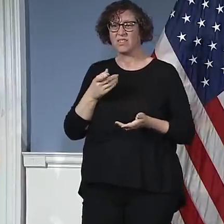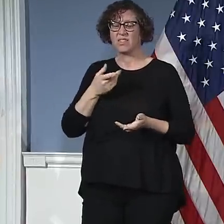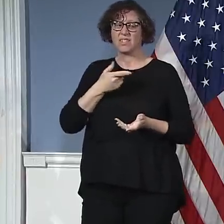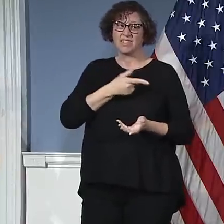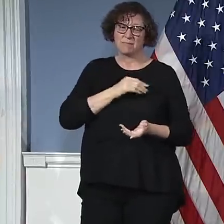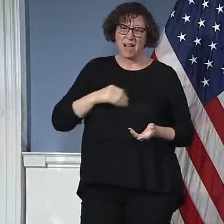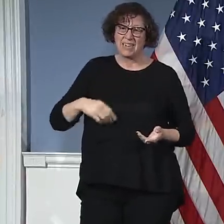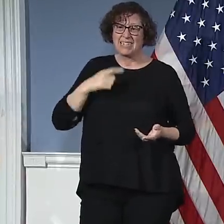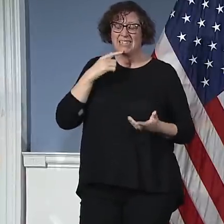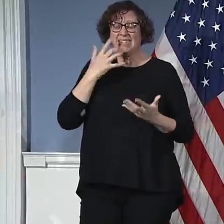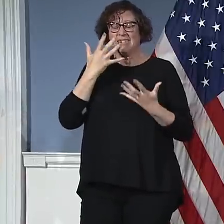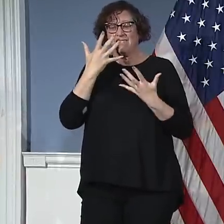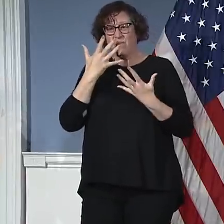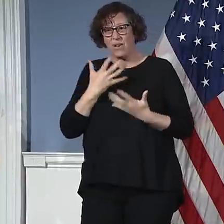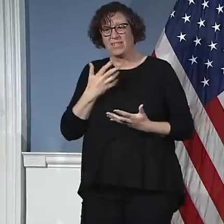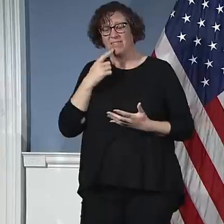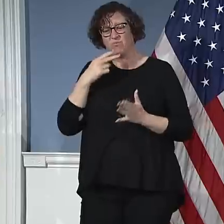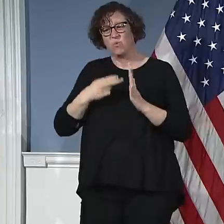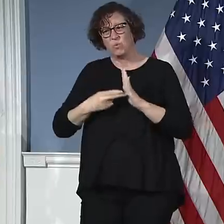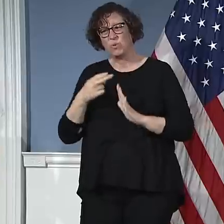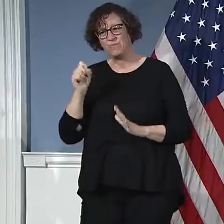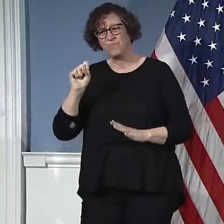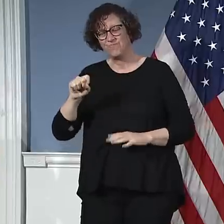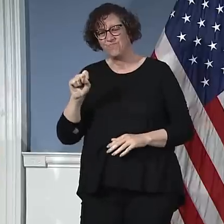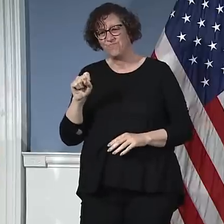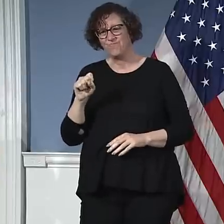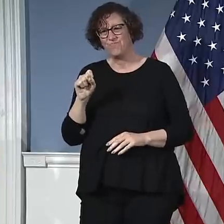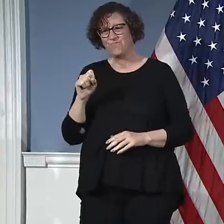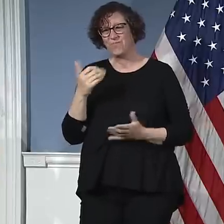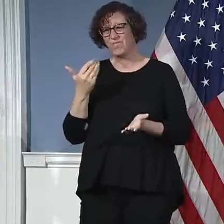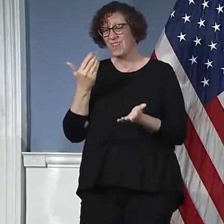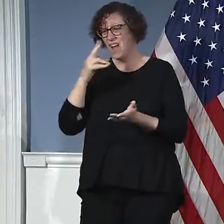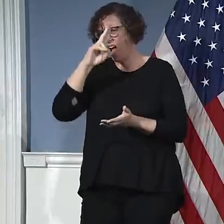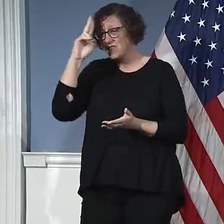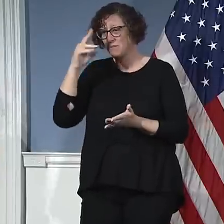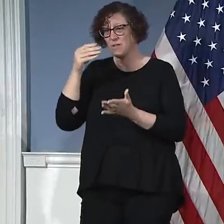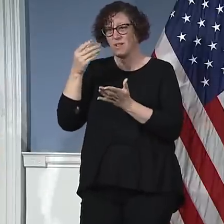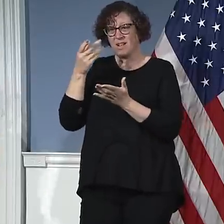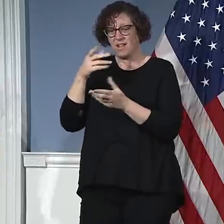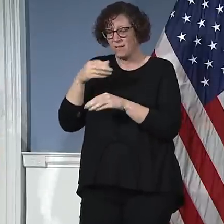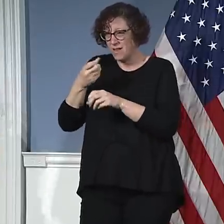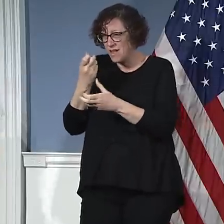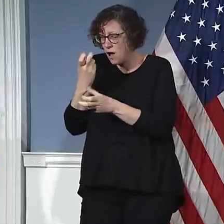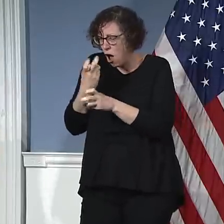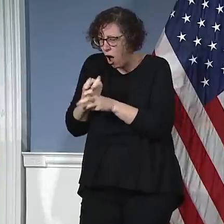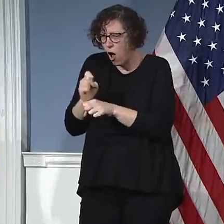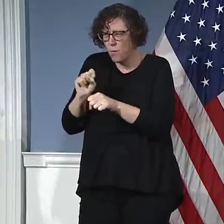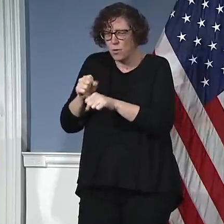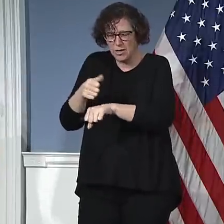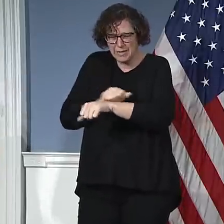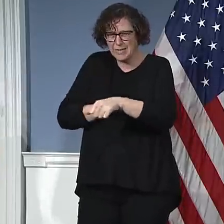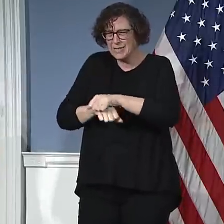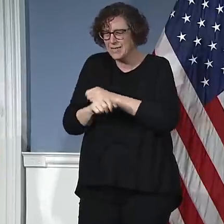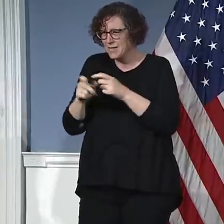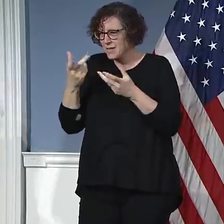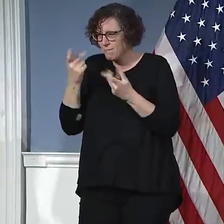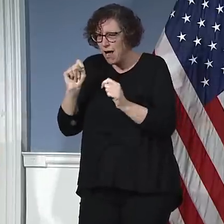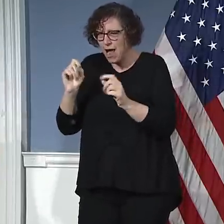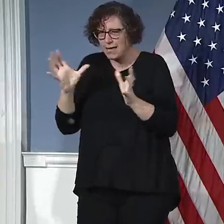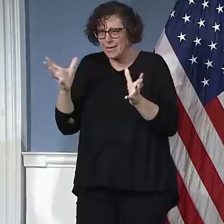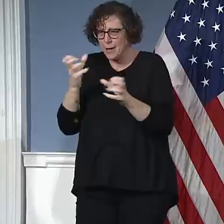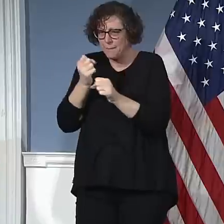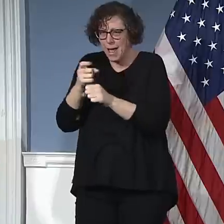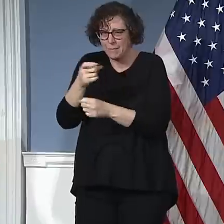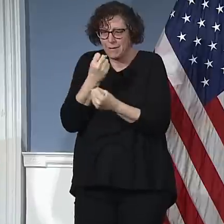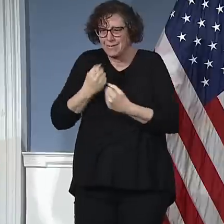and throw in the kitchen sink so that no one is sitting around saying, oh, no, you can't do that thing because even though it would save a life, we're having